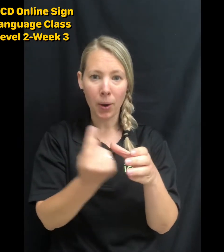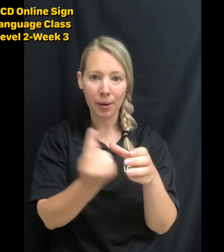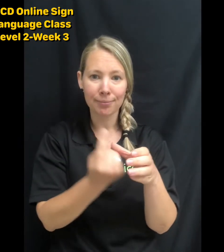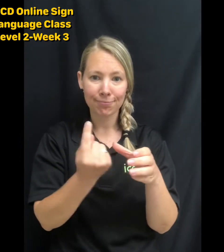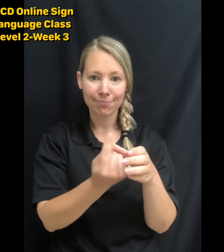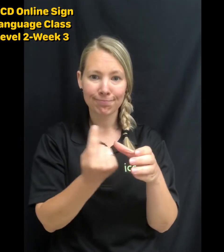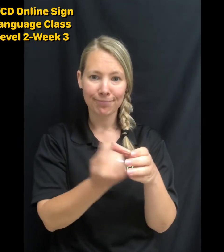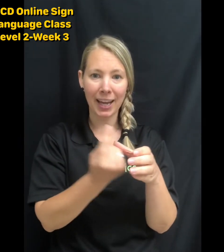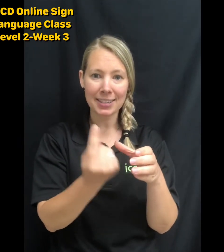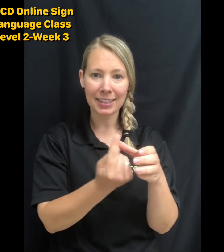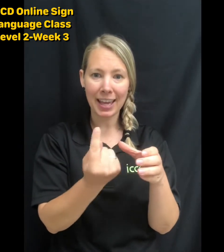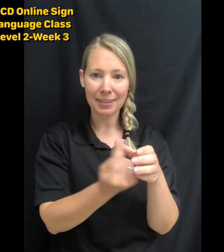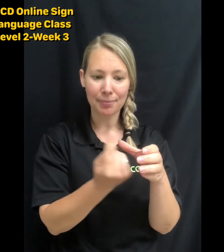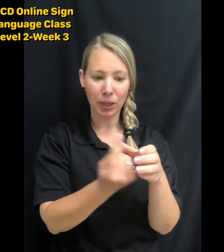isolate alone.